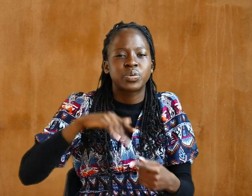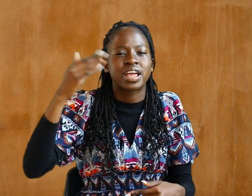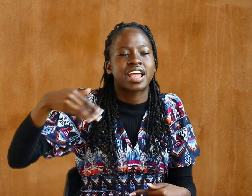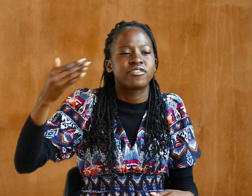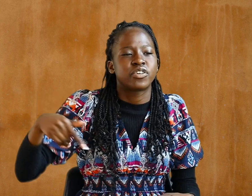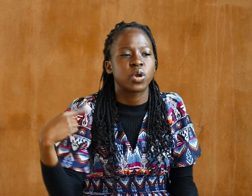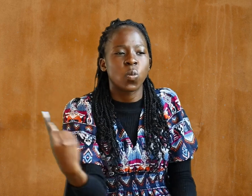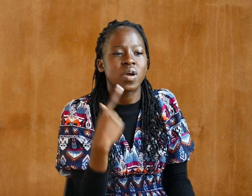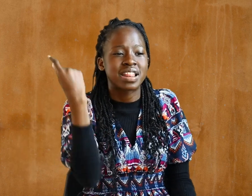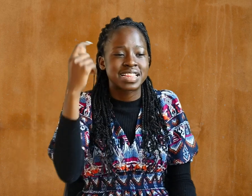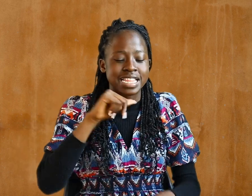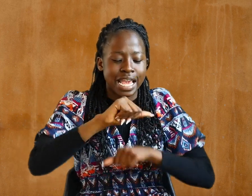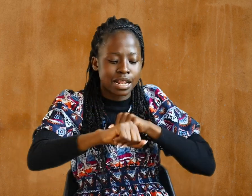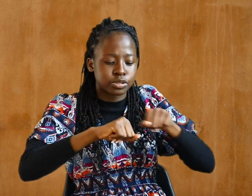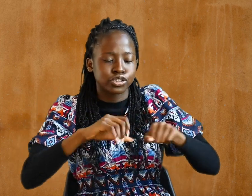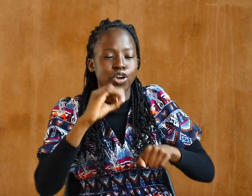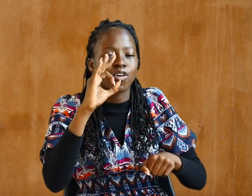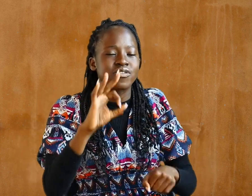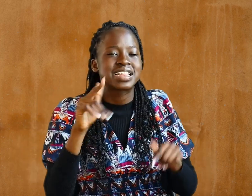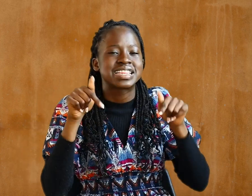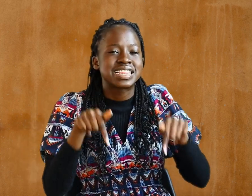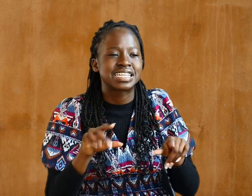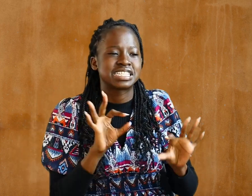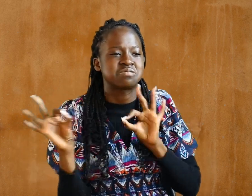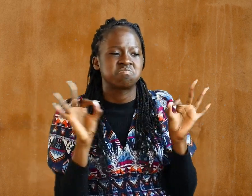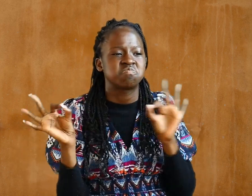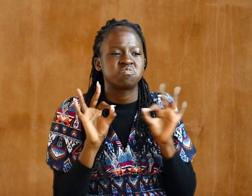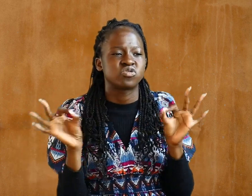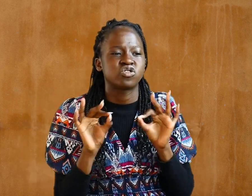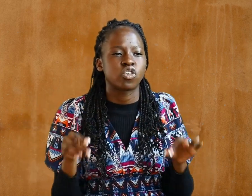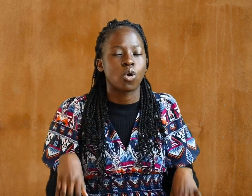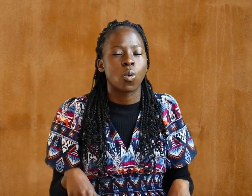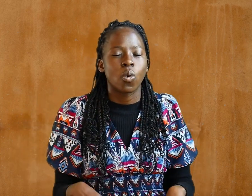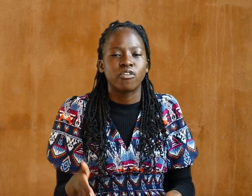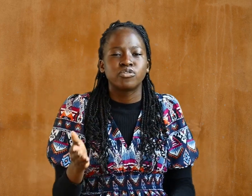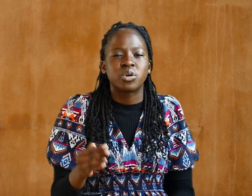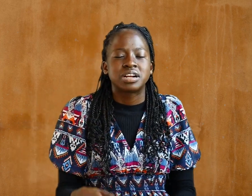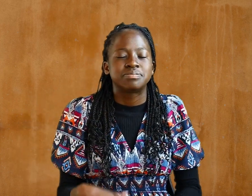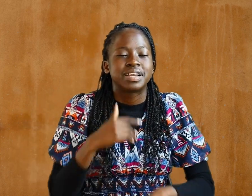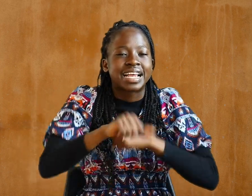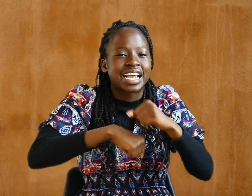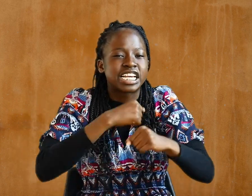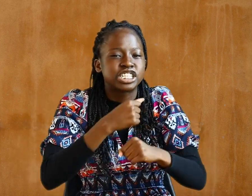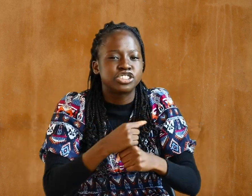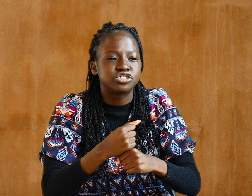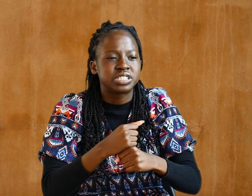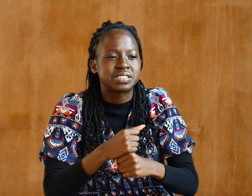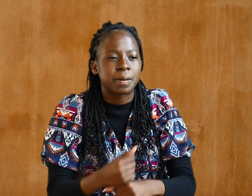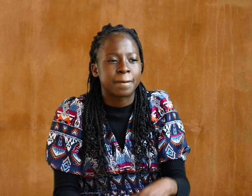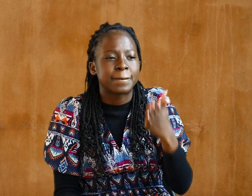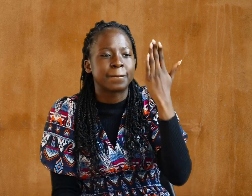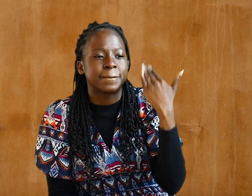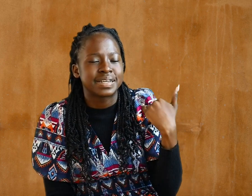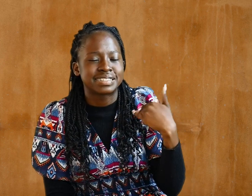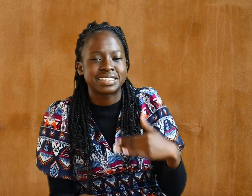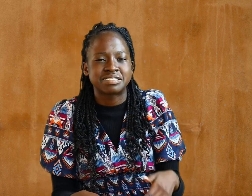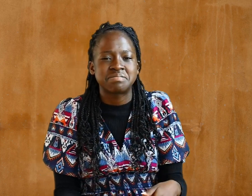this mystery, which for ages past was kept hidden in God, who created all